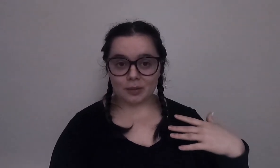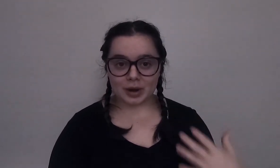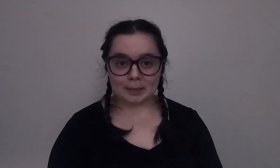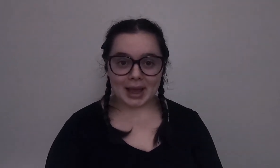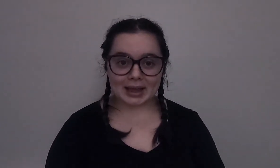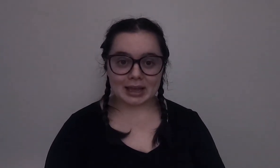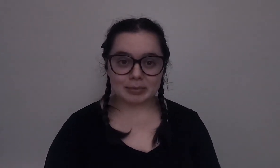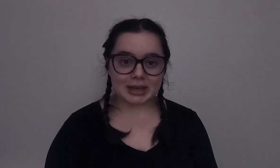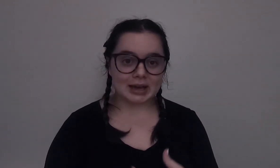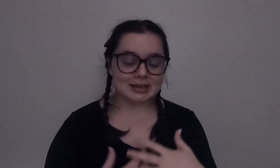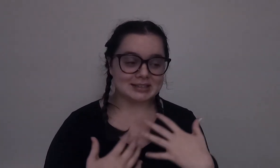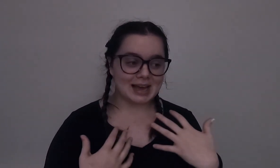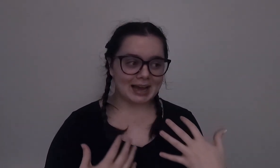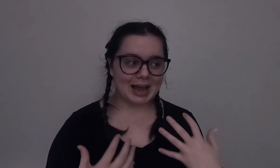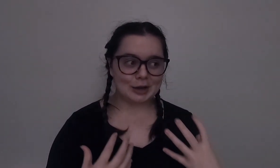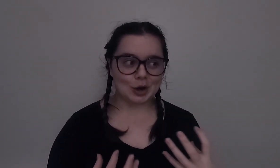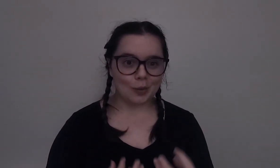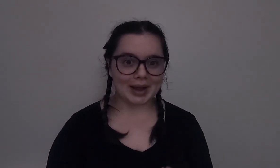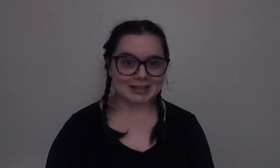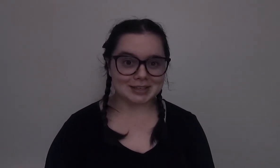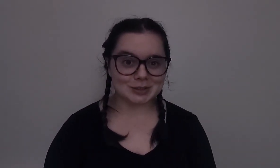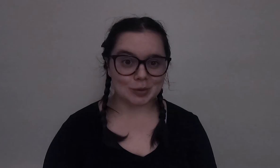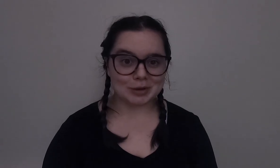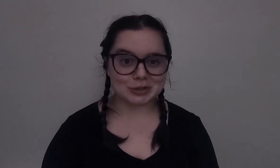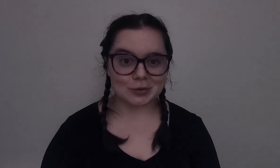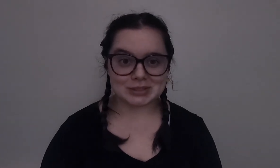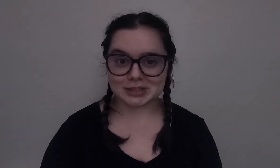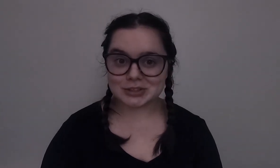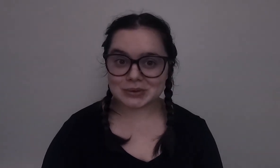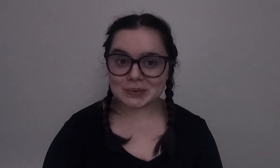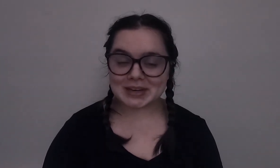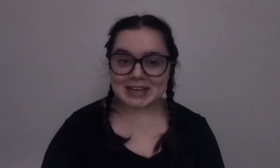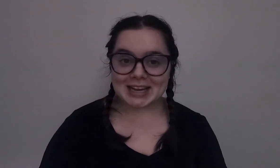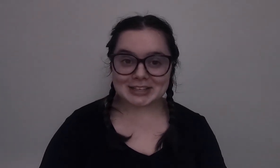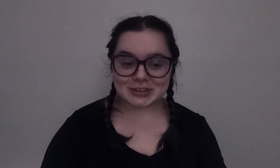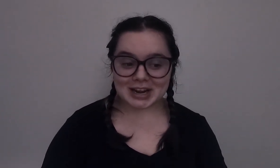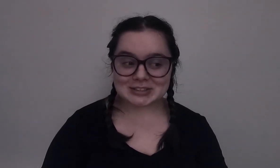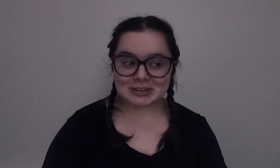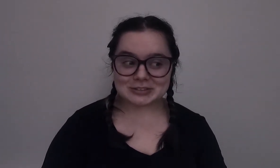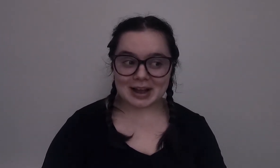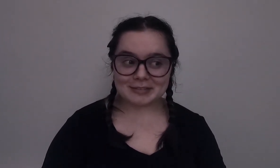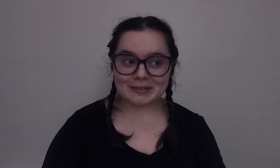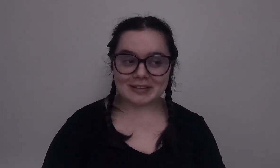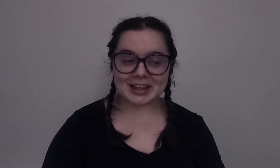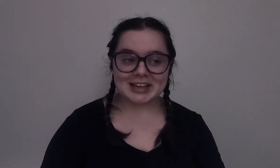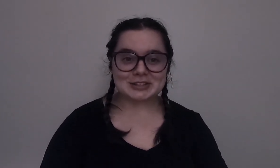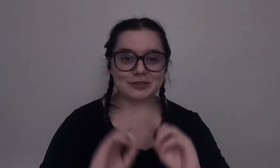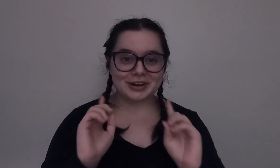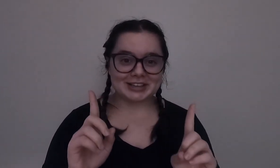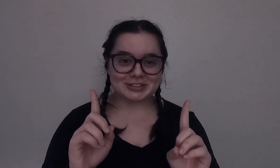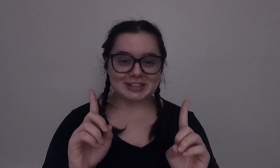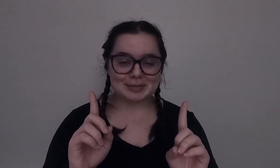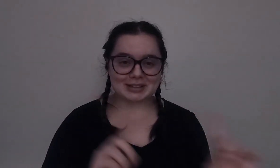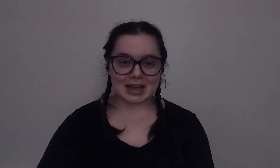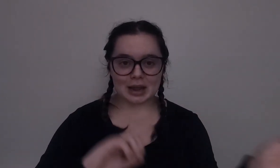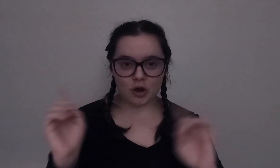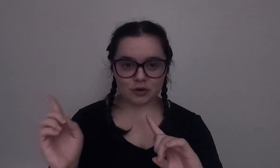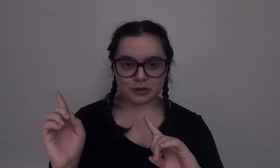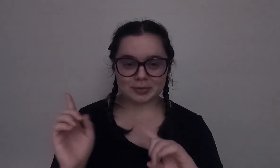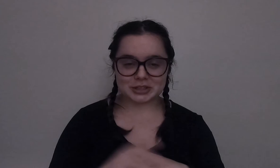what I'm packing because I had no idea so much goes into international travel so if you're interested about that head over to my